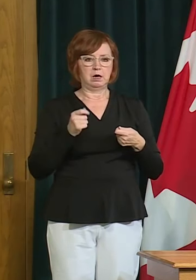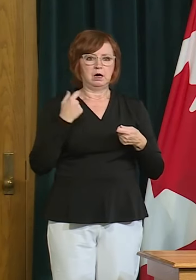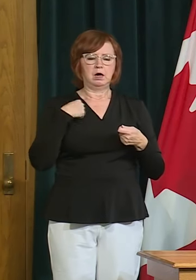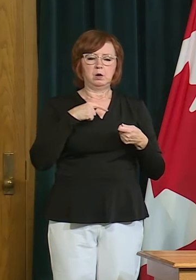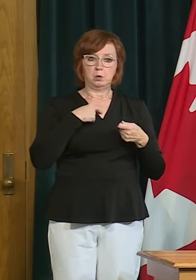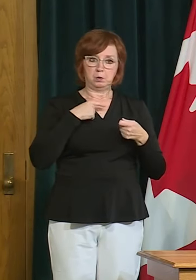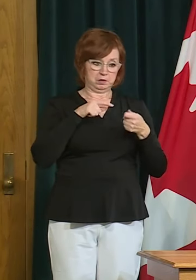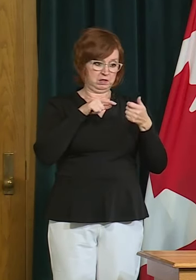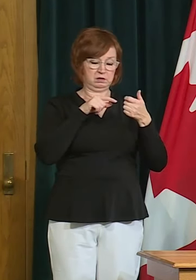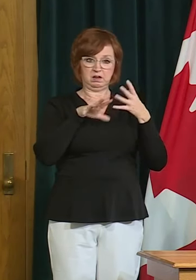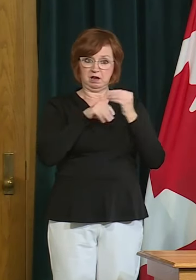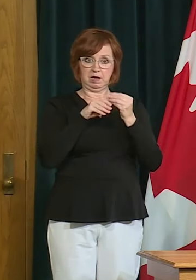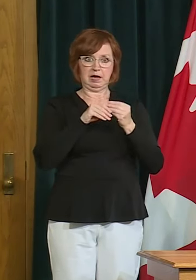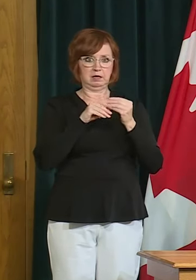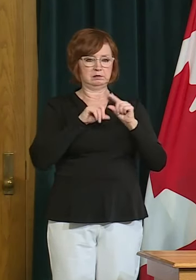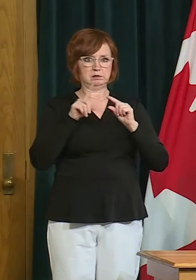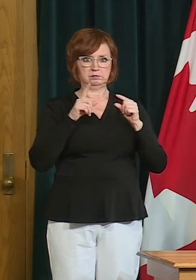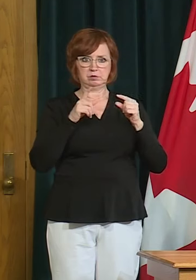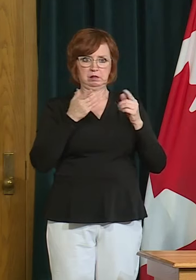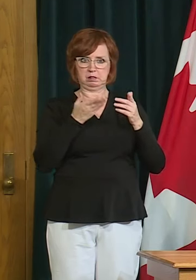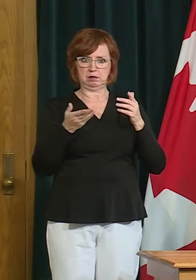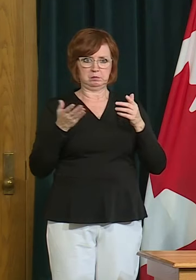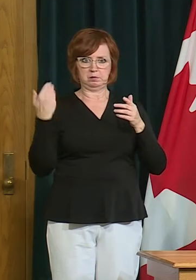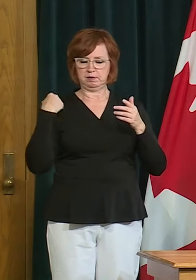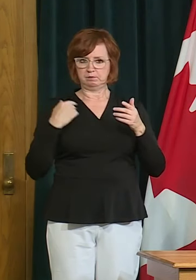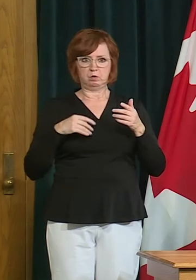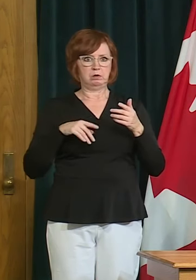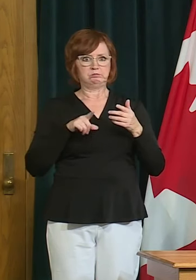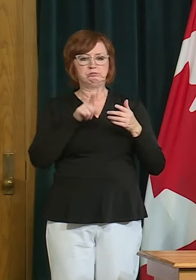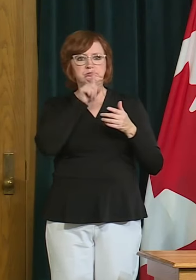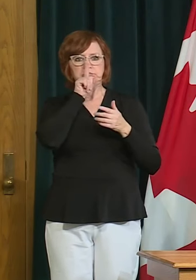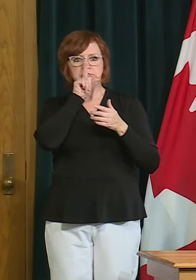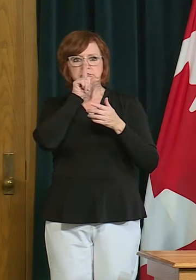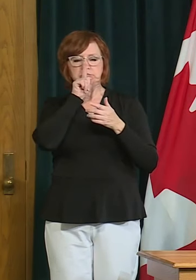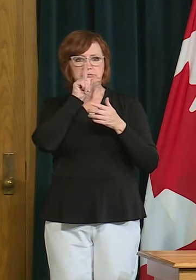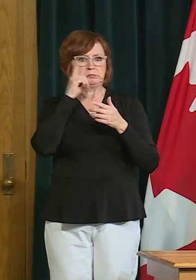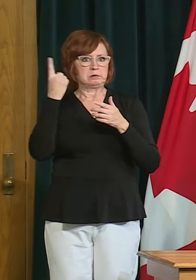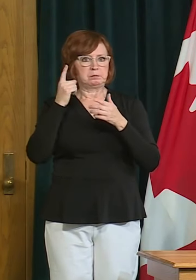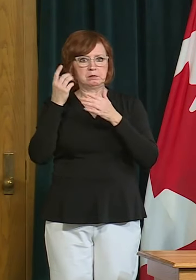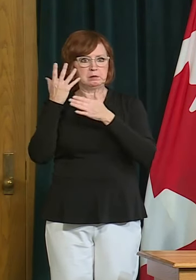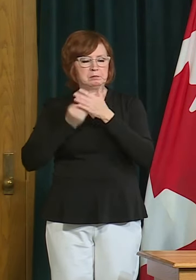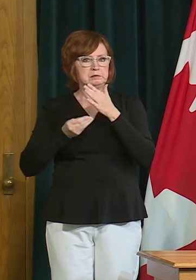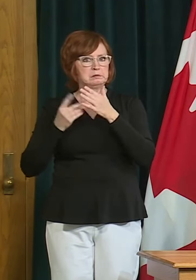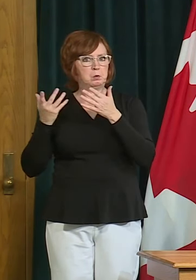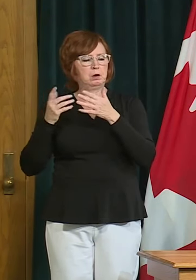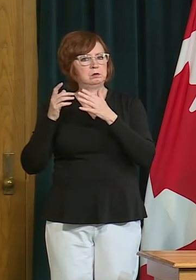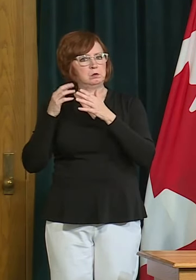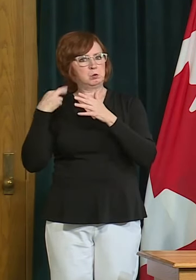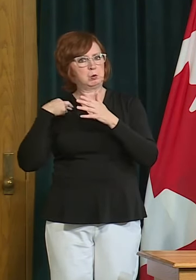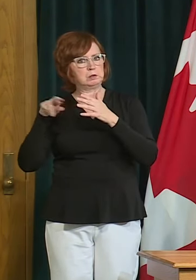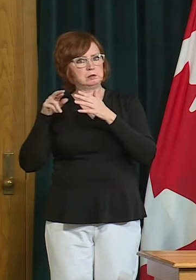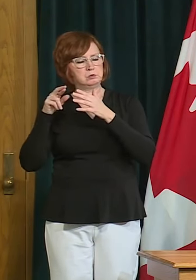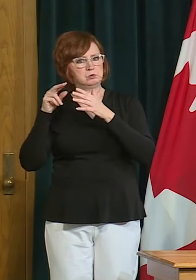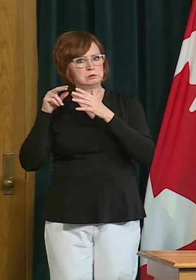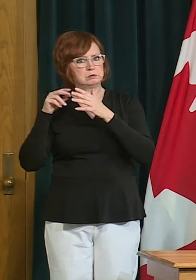and and sectors of the economy that were not in the original plan as we go so this is uh being split into two uh on the advice of of